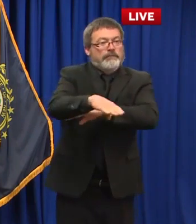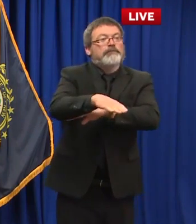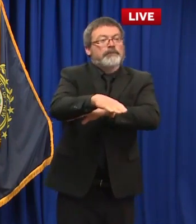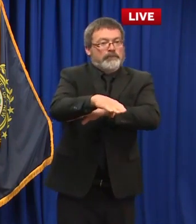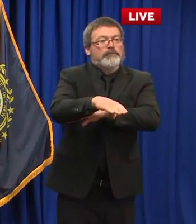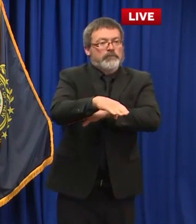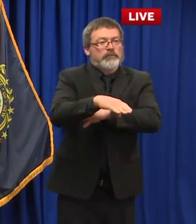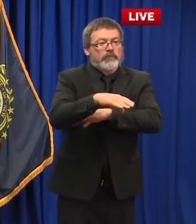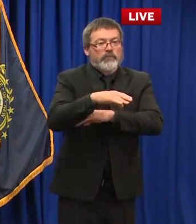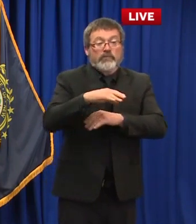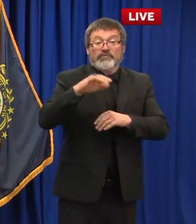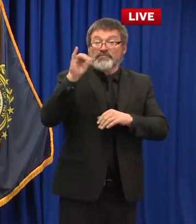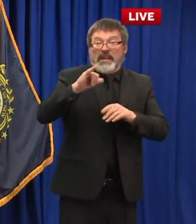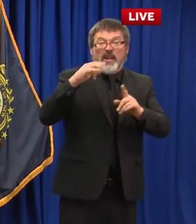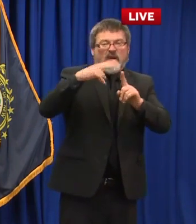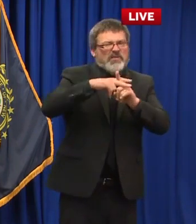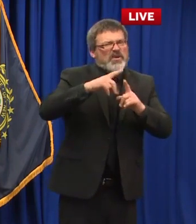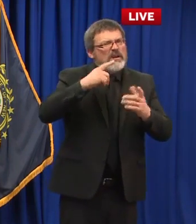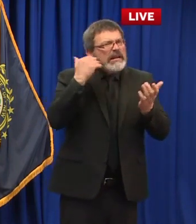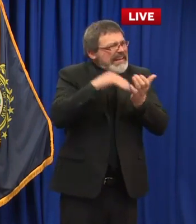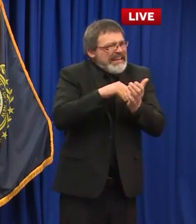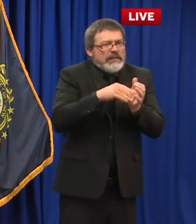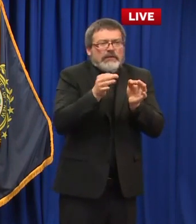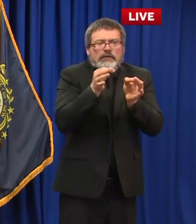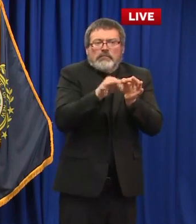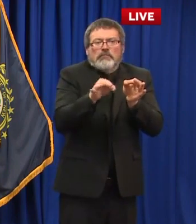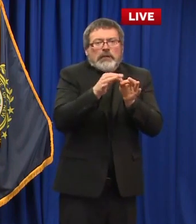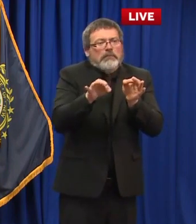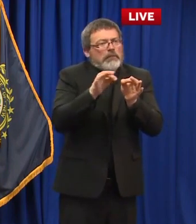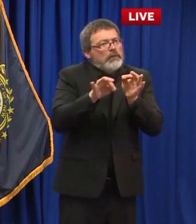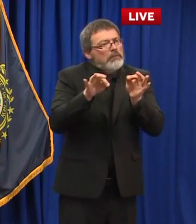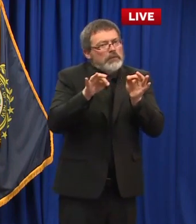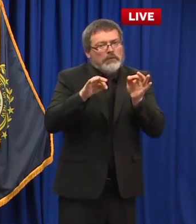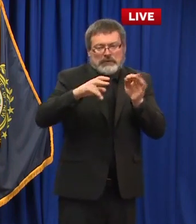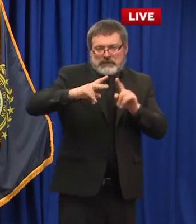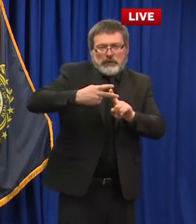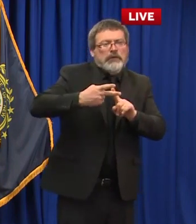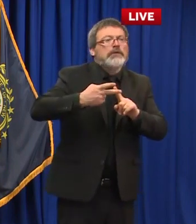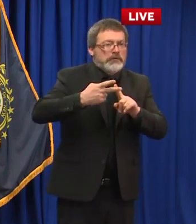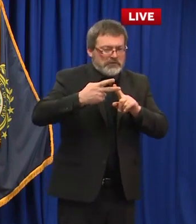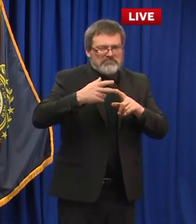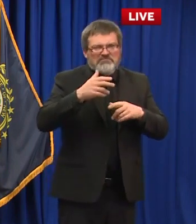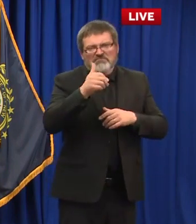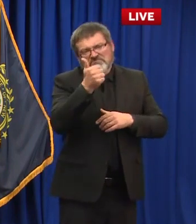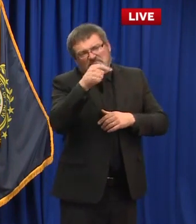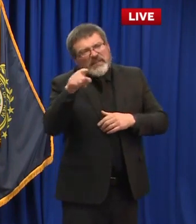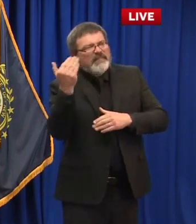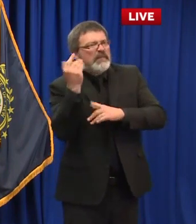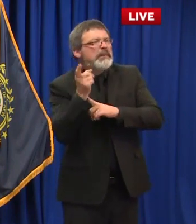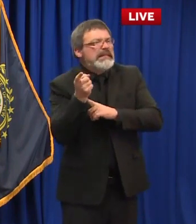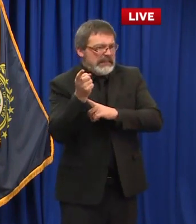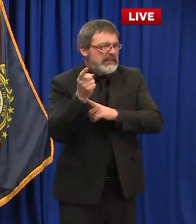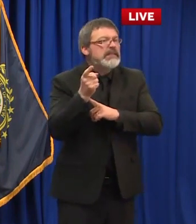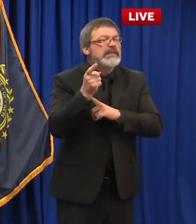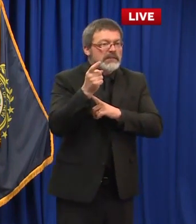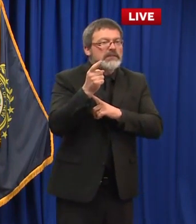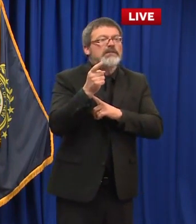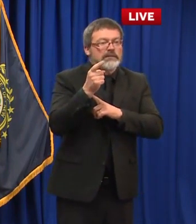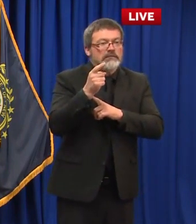It's actually a really streamlined process. And hats off to the whole team at Gopher. They've been working around the clock on this to get this right.